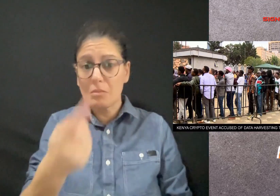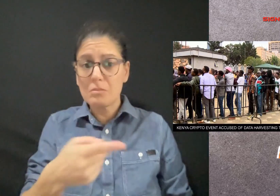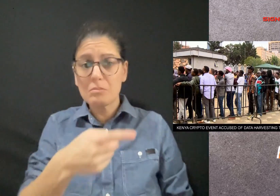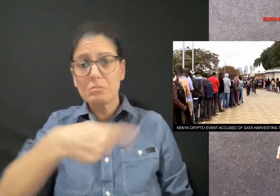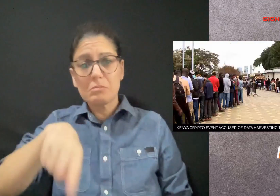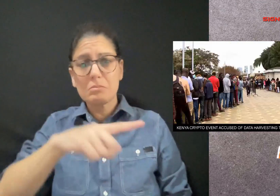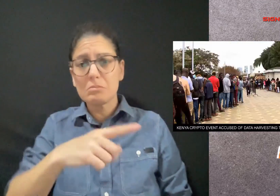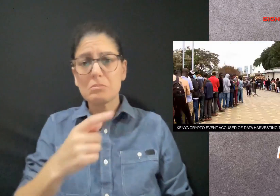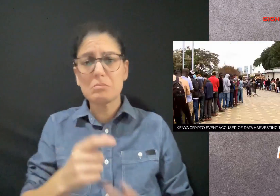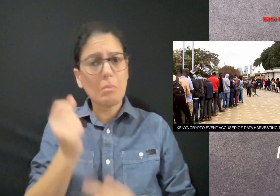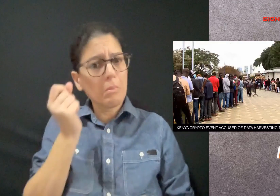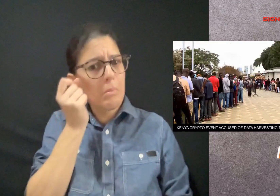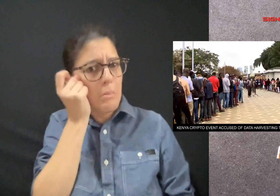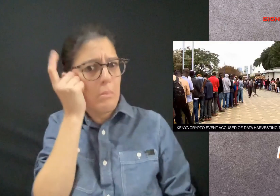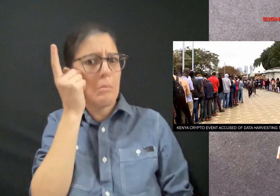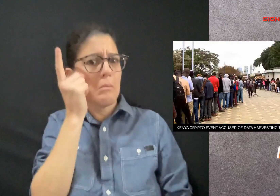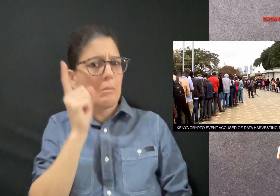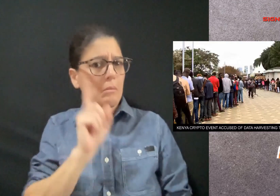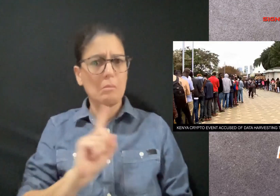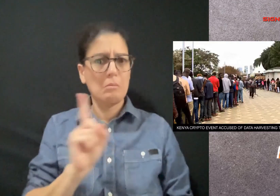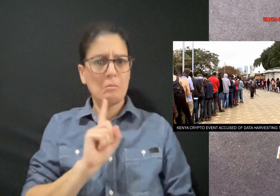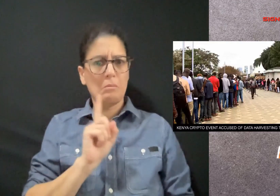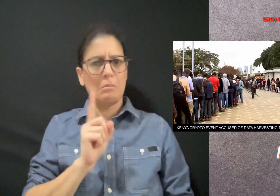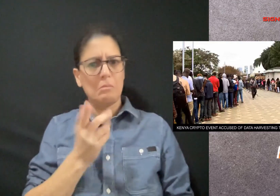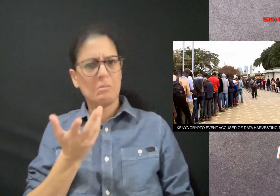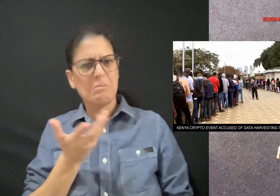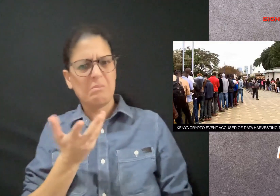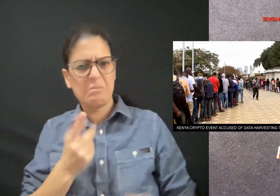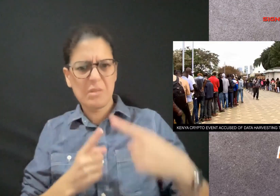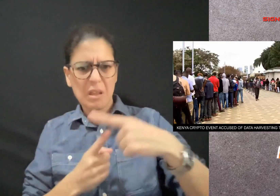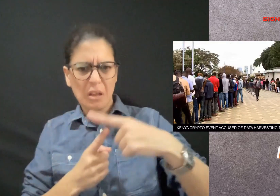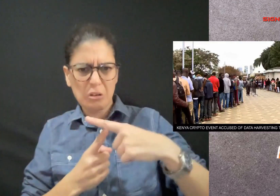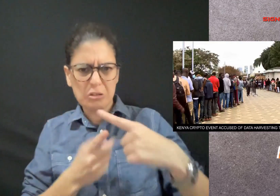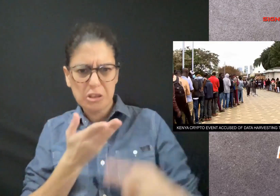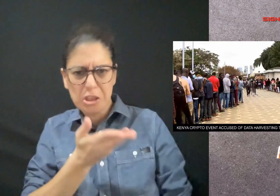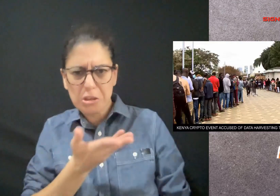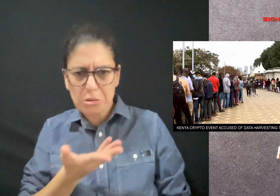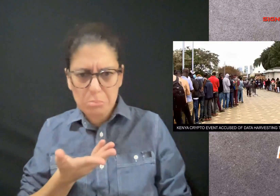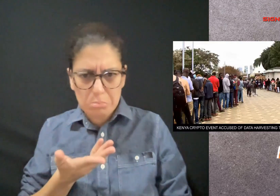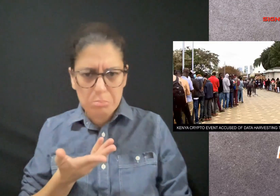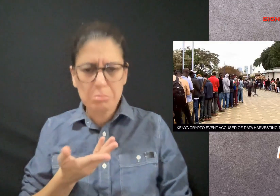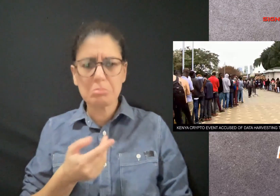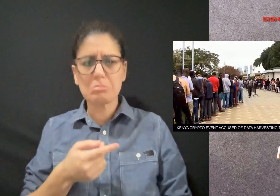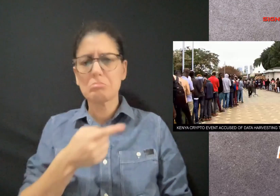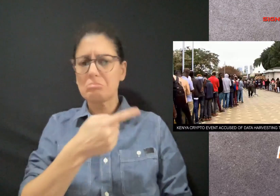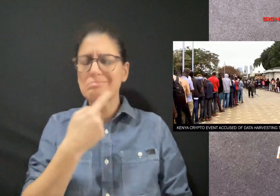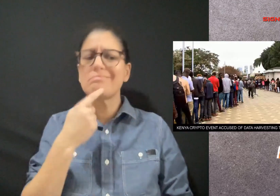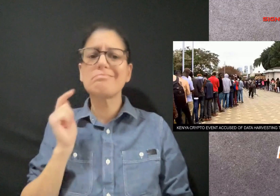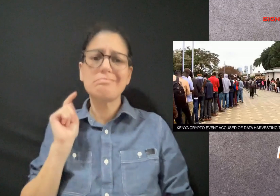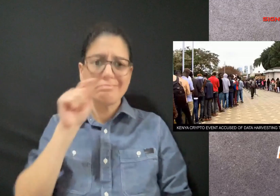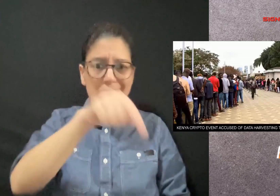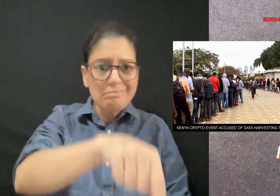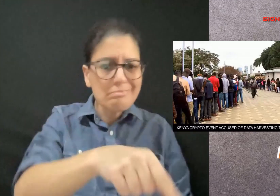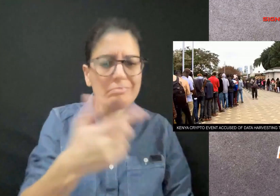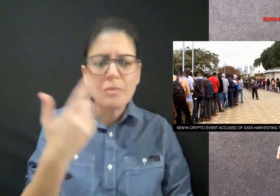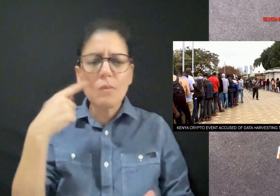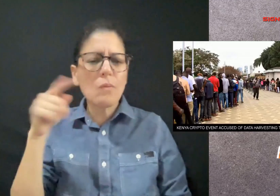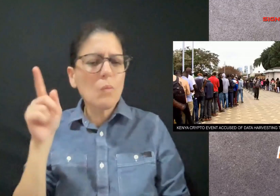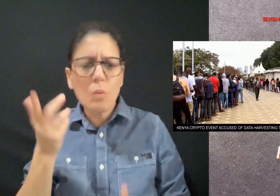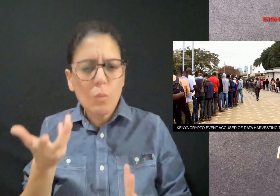some people say they don't even understand the technology but they showed up to get the 61 dollar reward